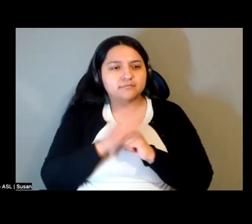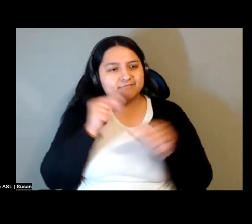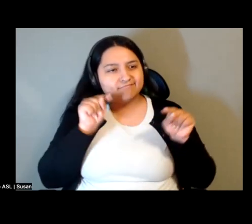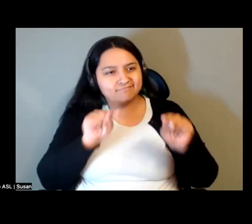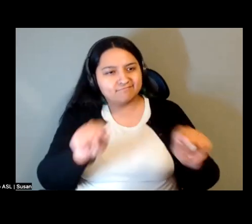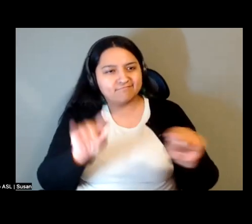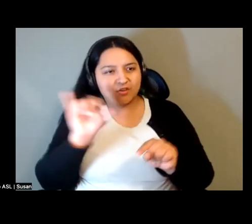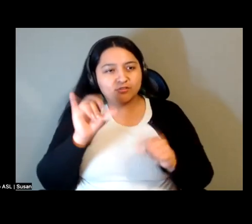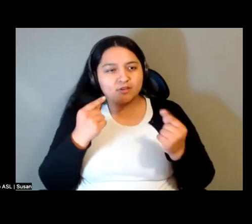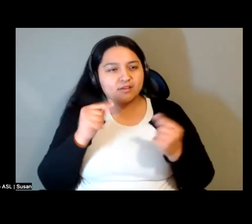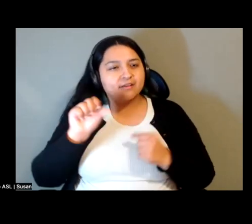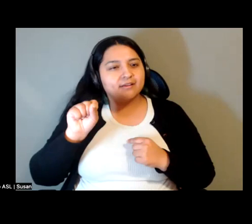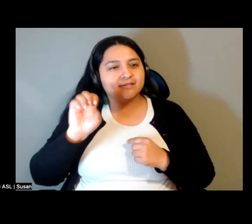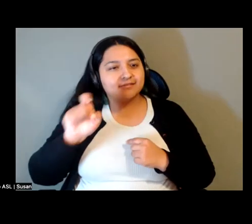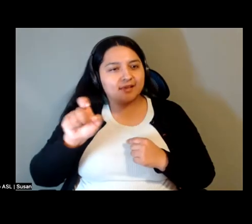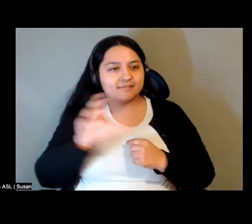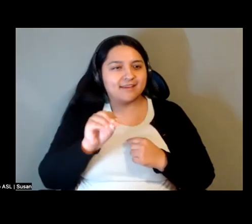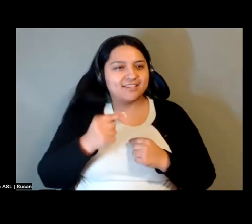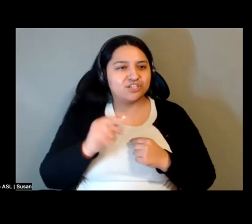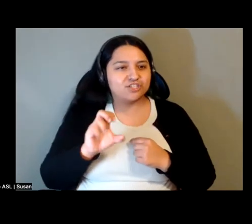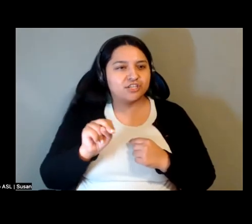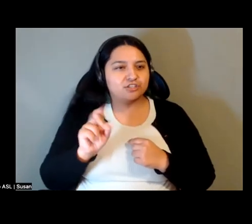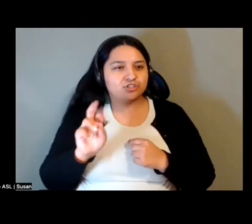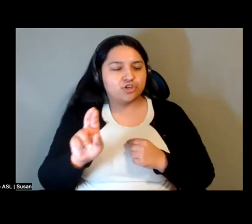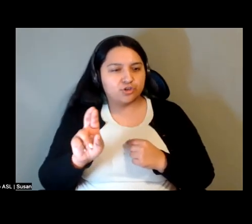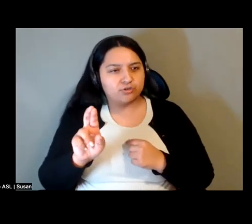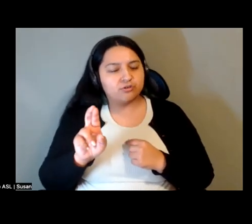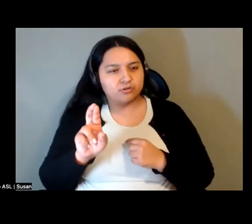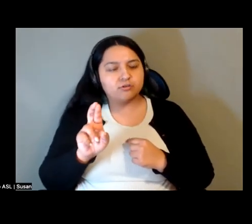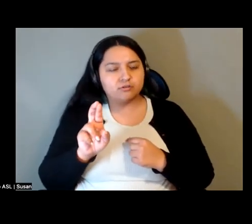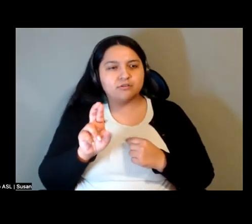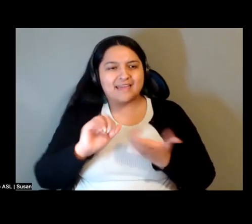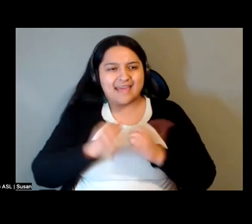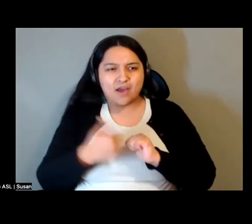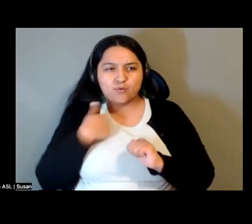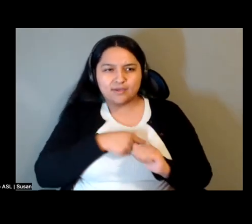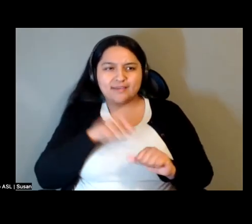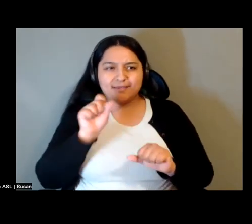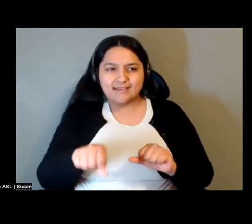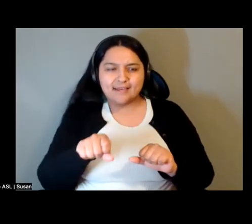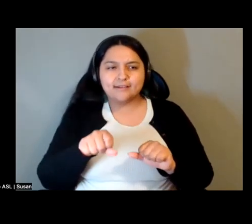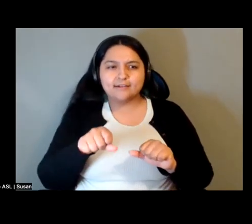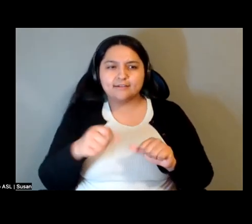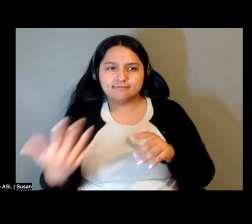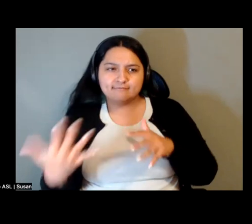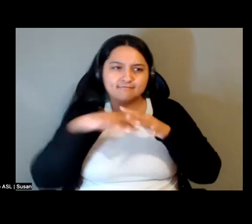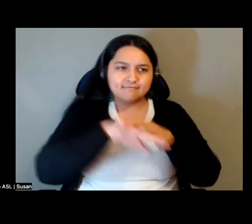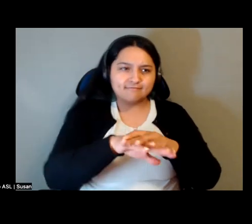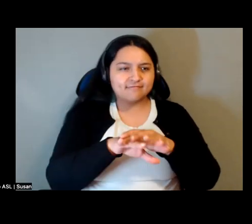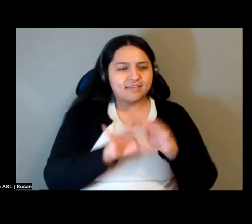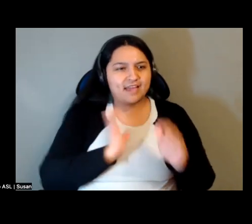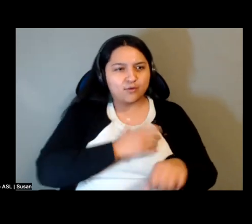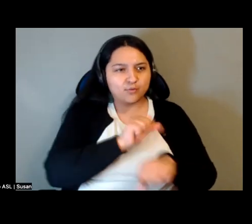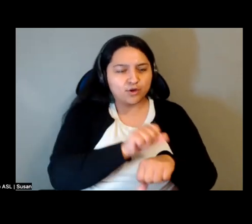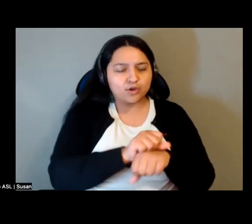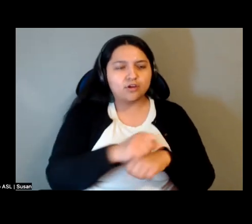sex and gender, right? And focusing in on incorporating those in a very central way, looking at reproductive labor care